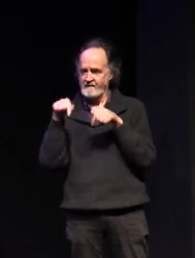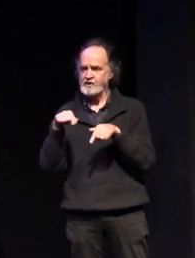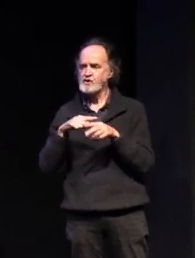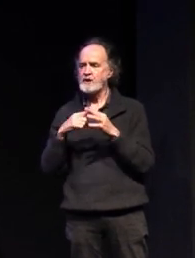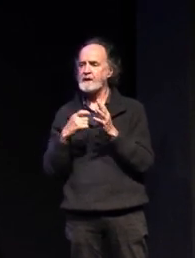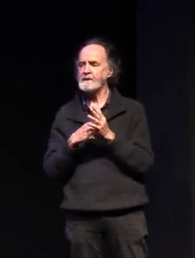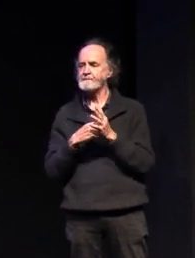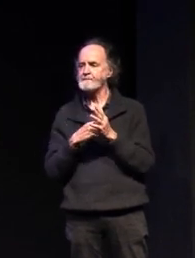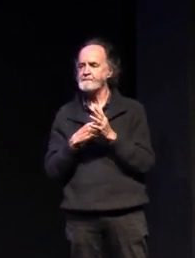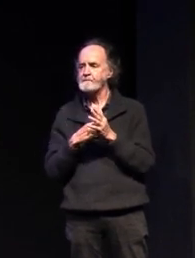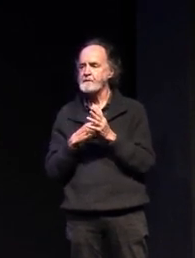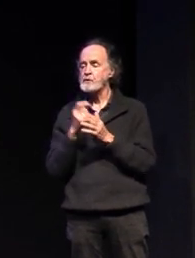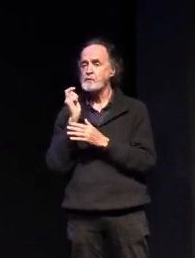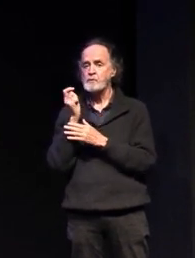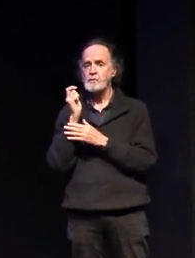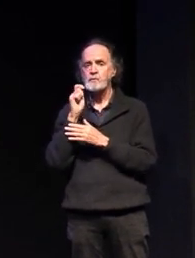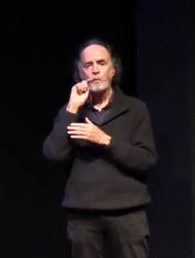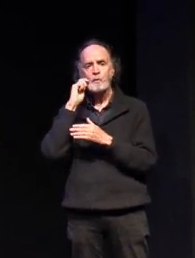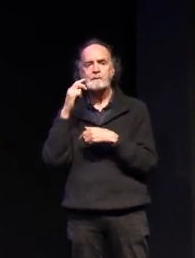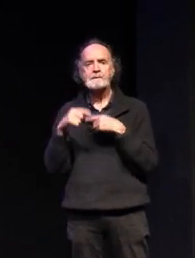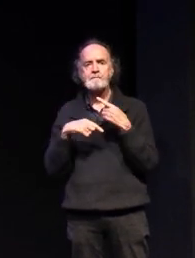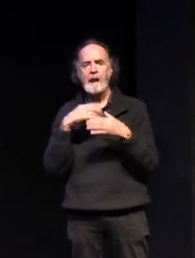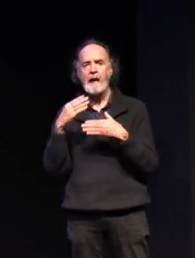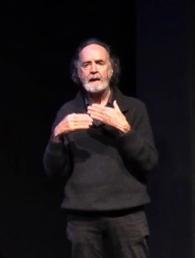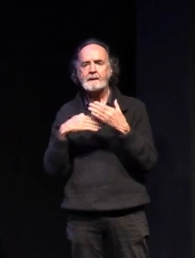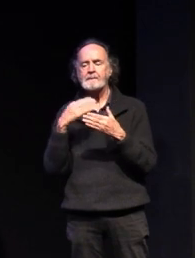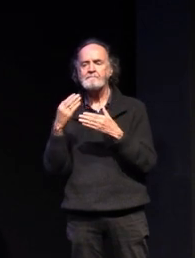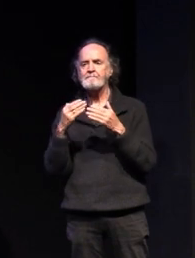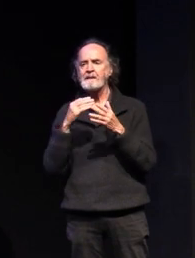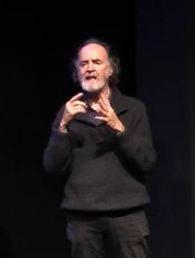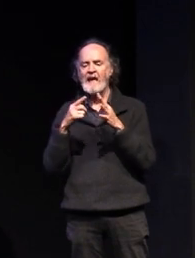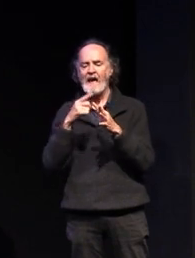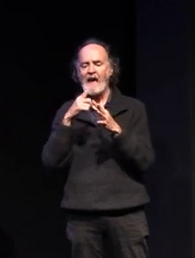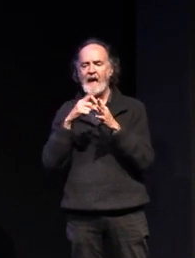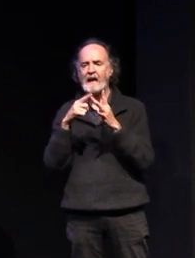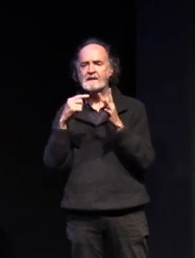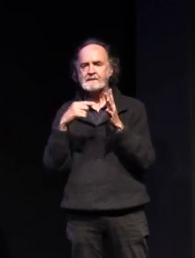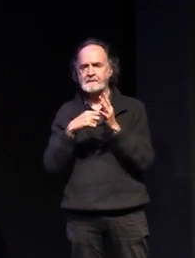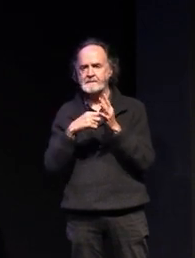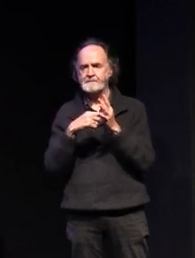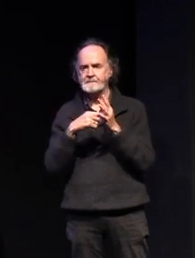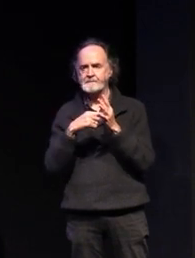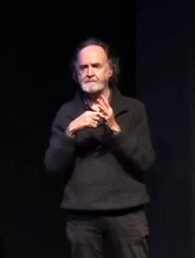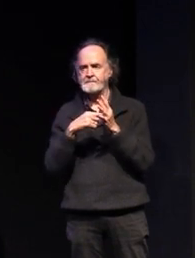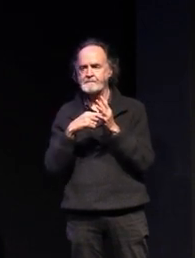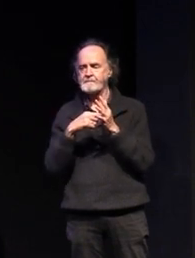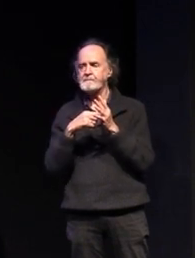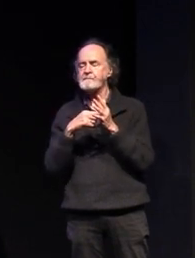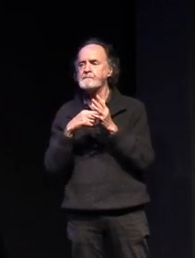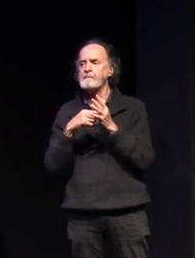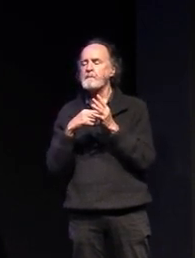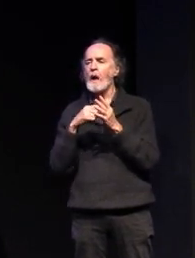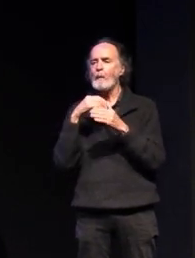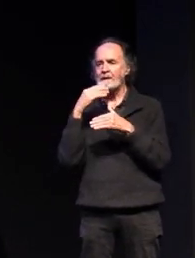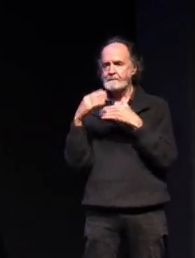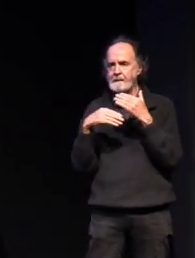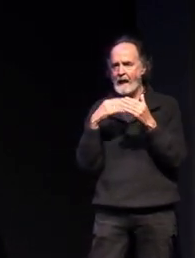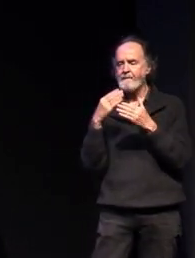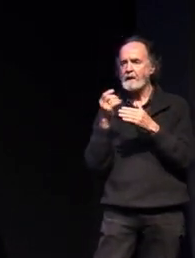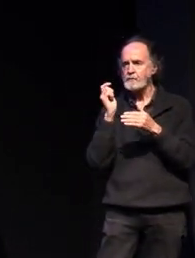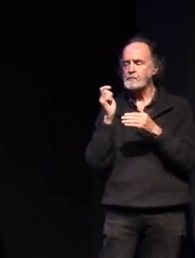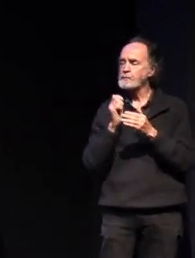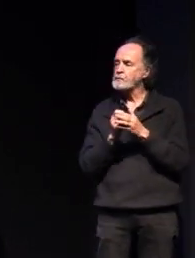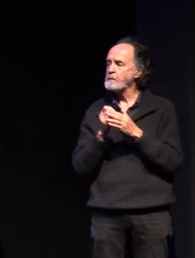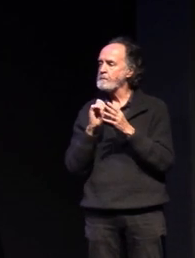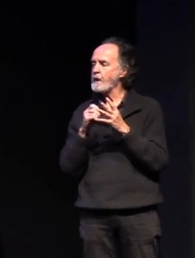in a moment i'll just go through our exit procedures in line with the covered protocols i'll go through those in a minute